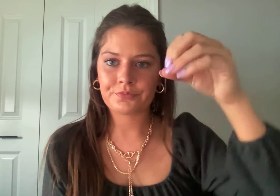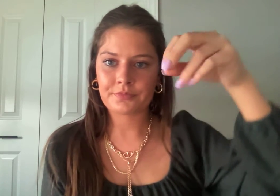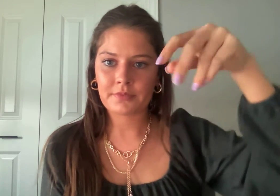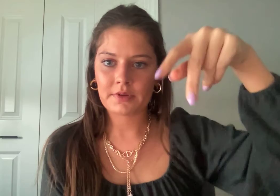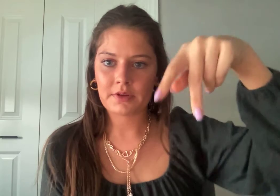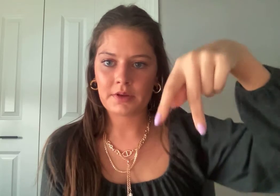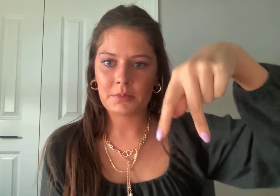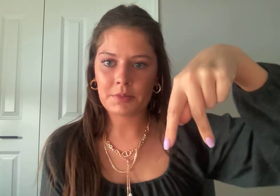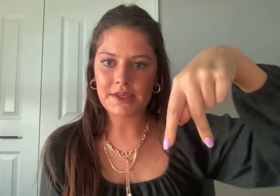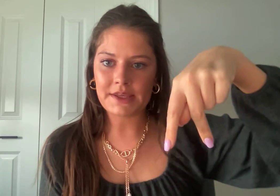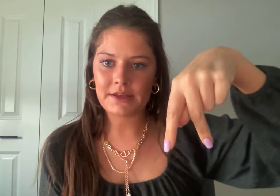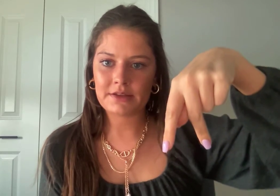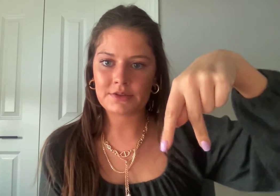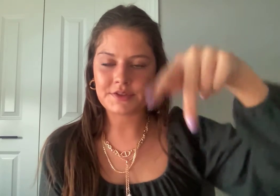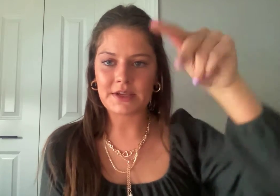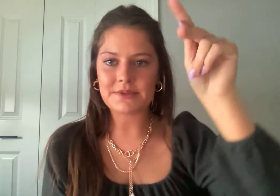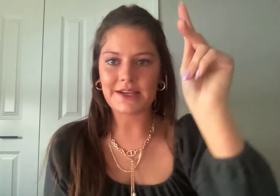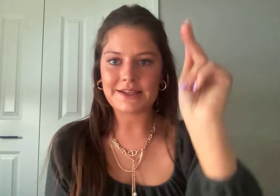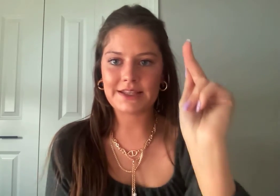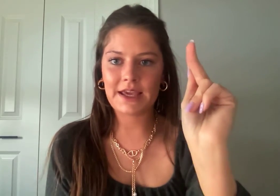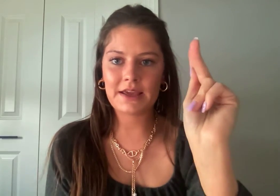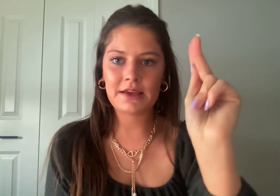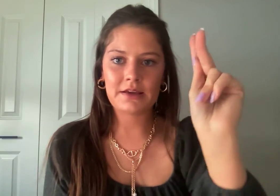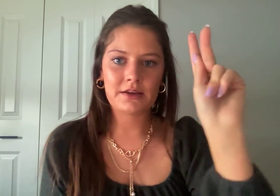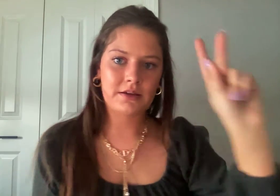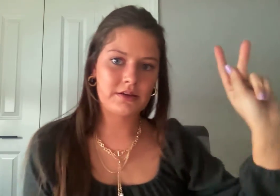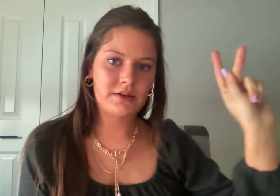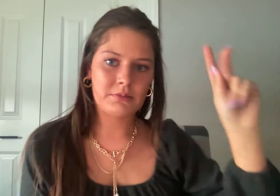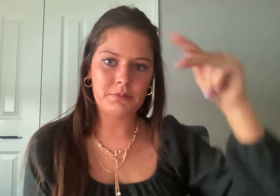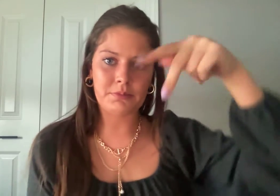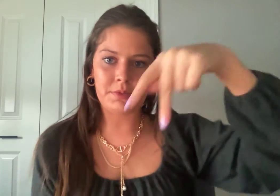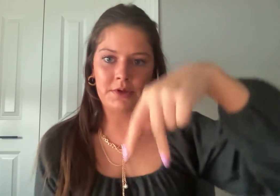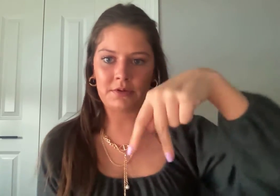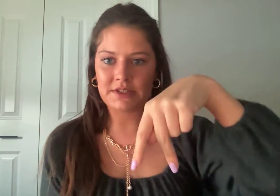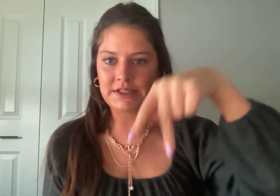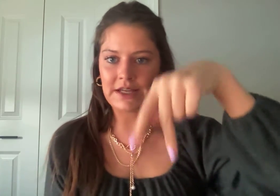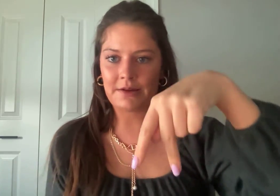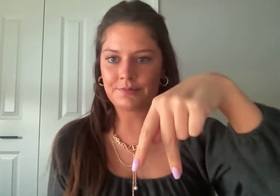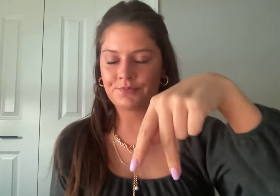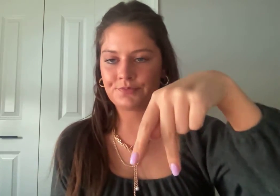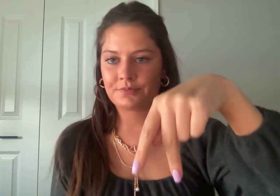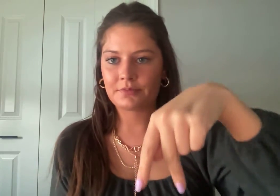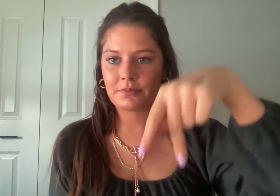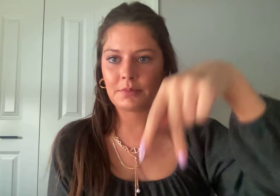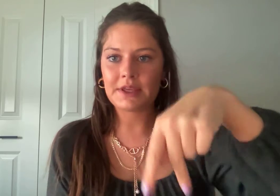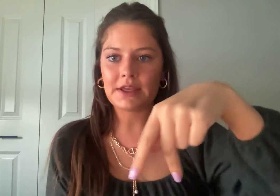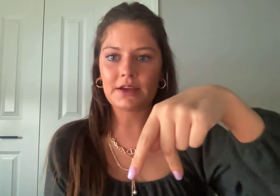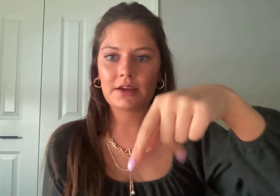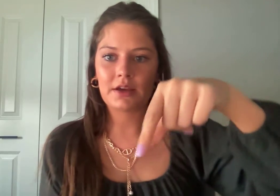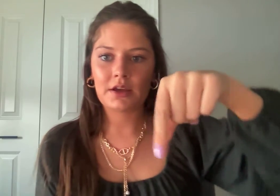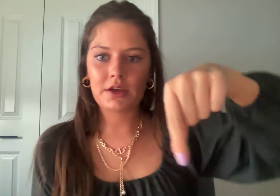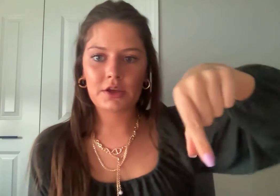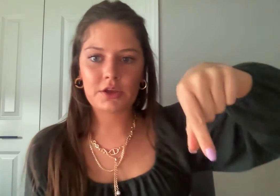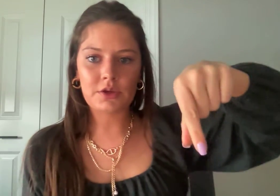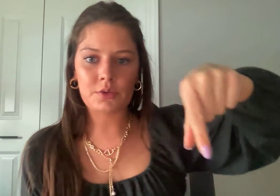P So same sign as K, but your wrist is down. P Q